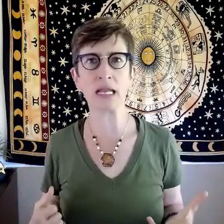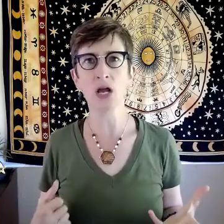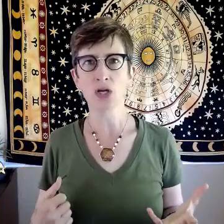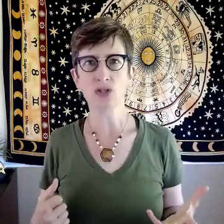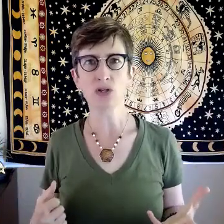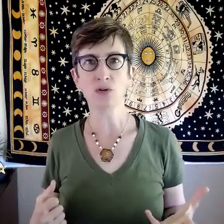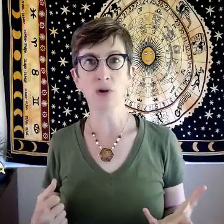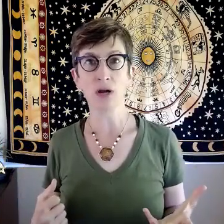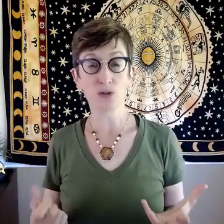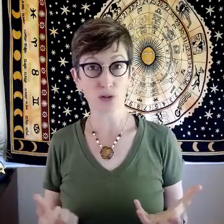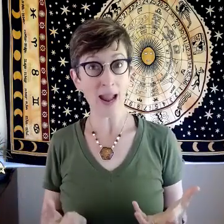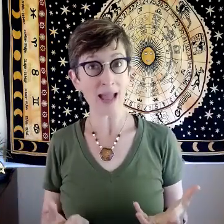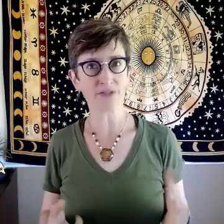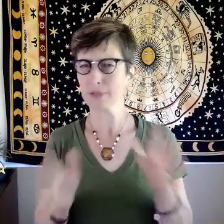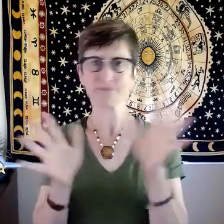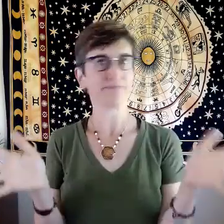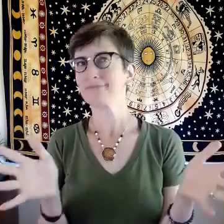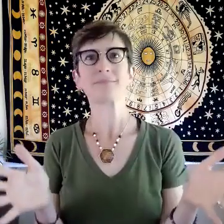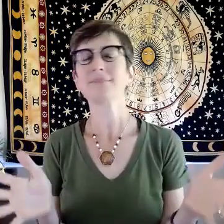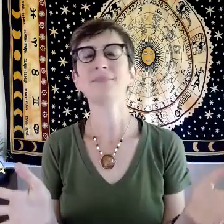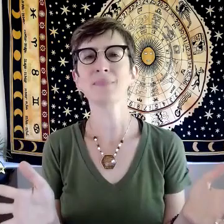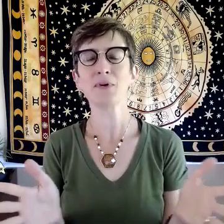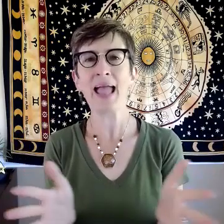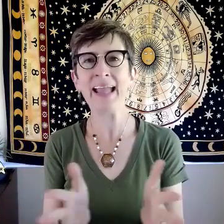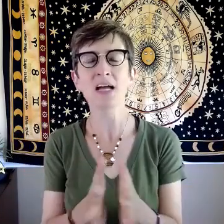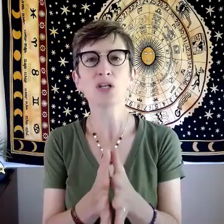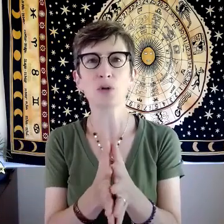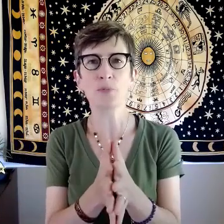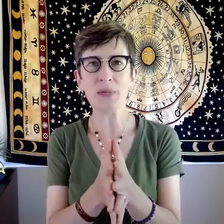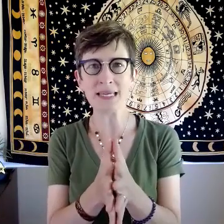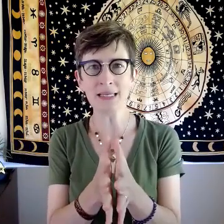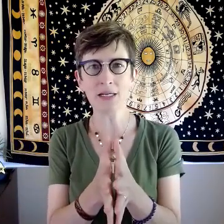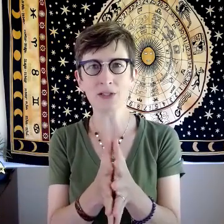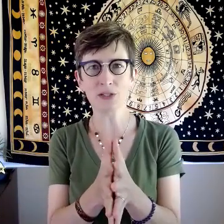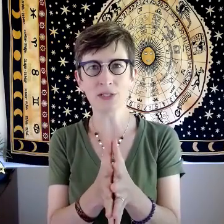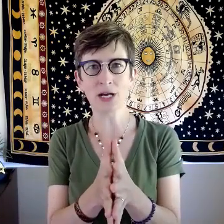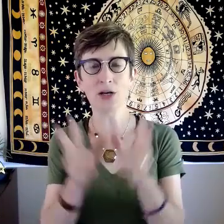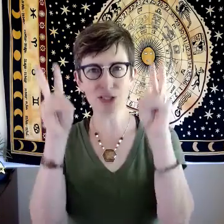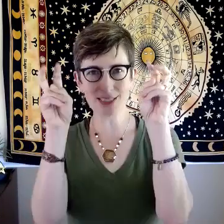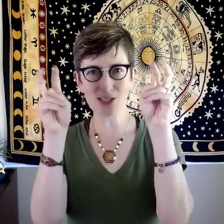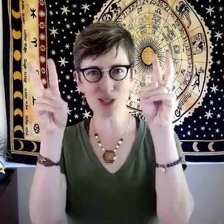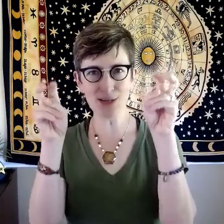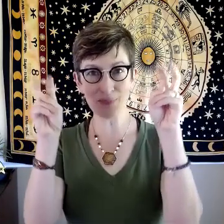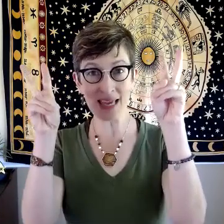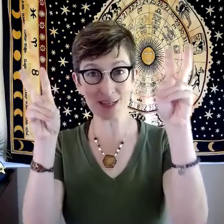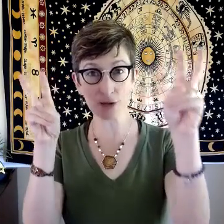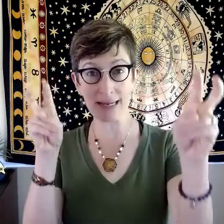to your craft okay so being a a good student being a great